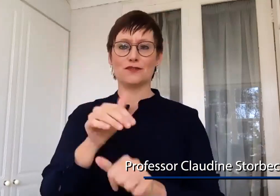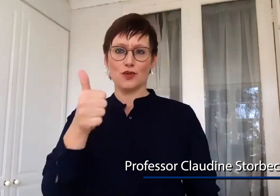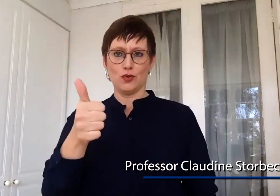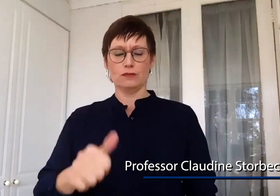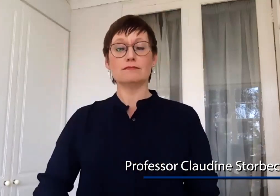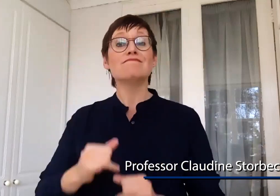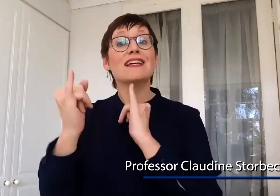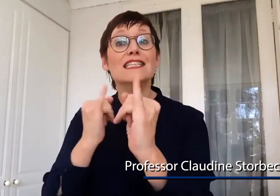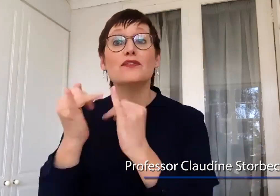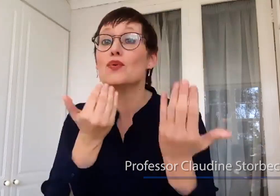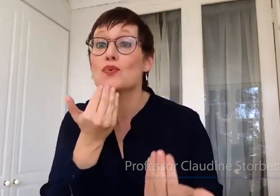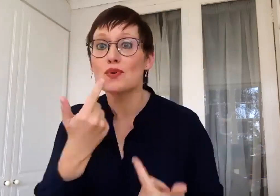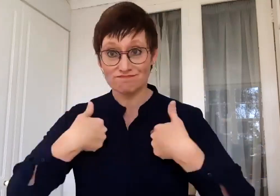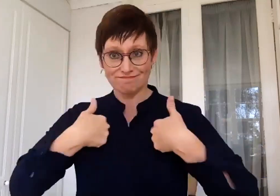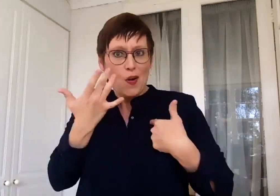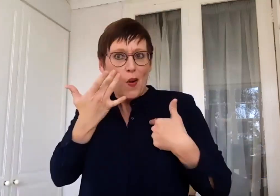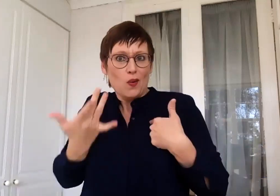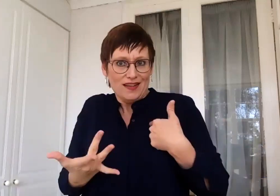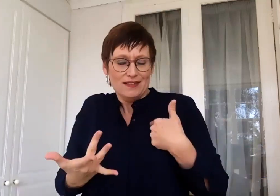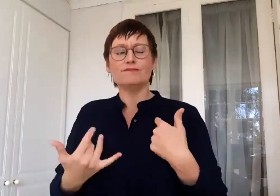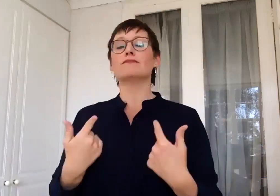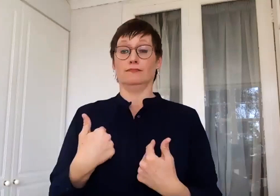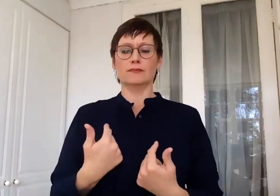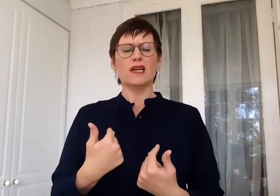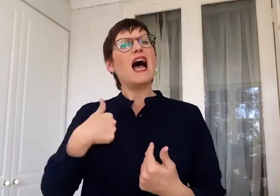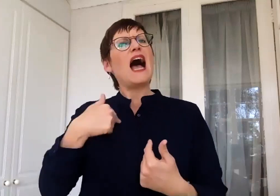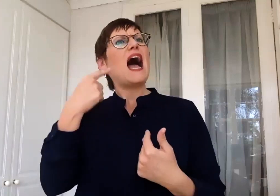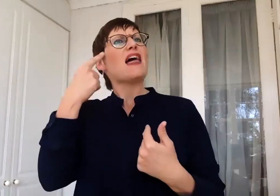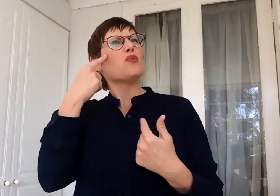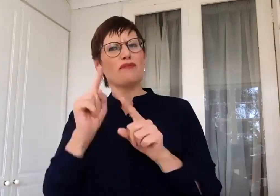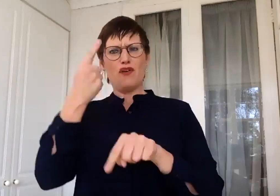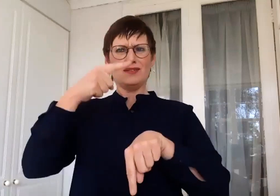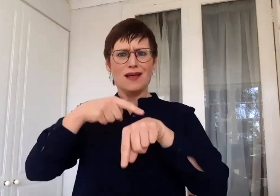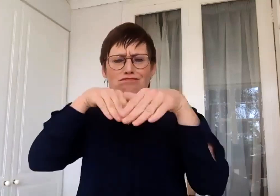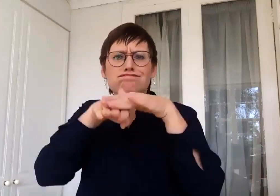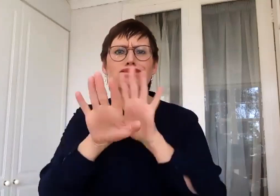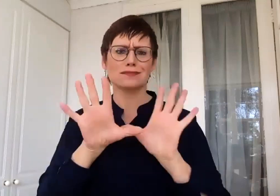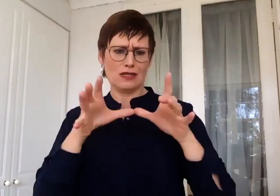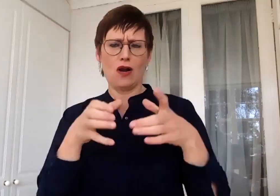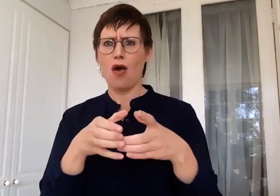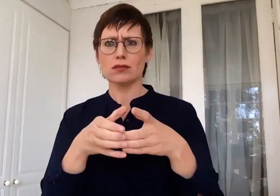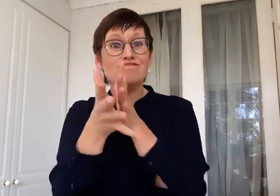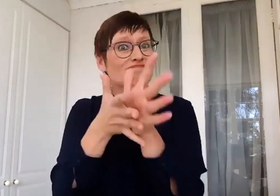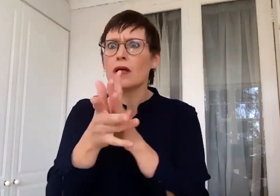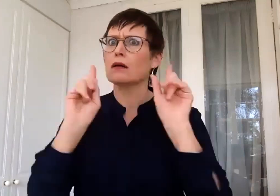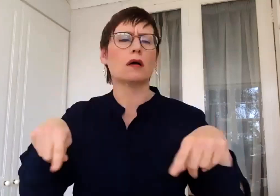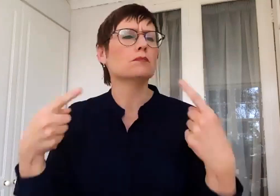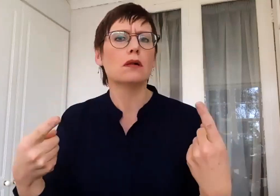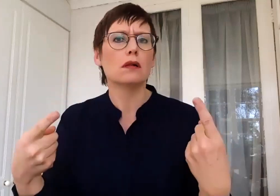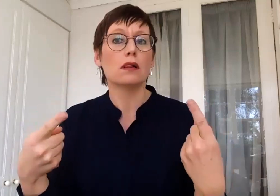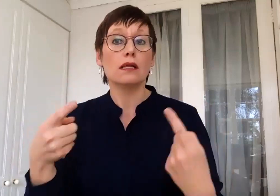think the good thing was that I started in teaching. I mean, I was literally went into a class for the first time and could not sign. The children who are